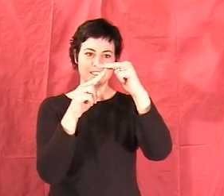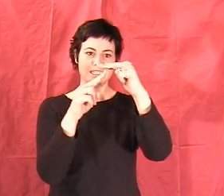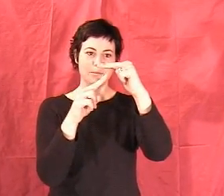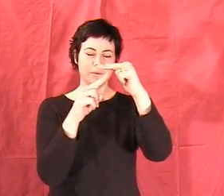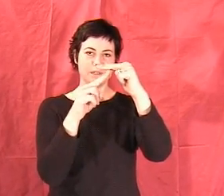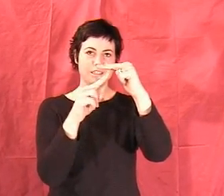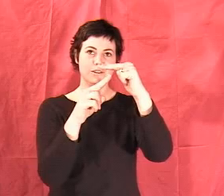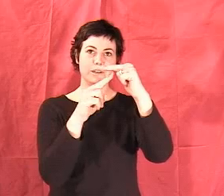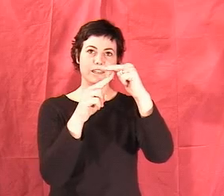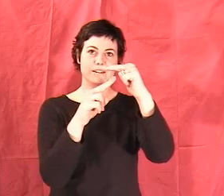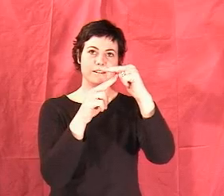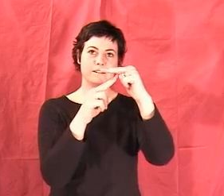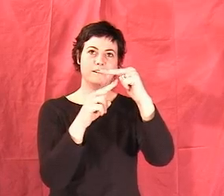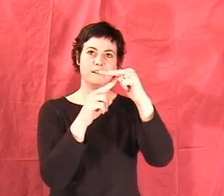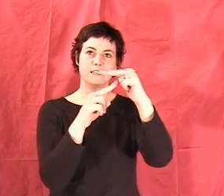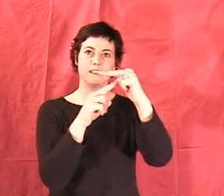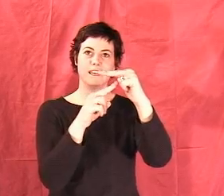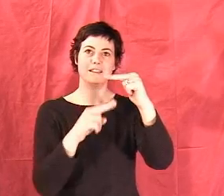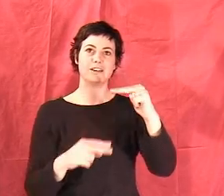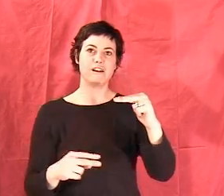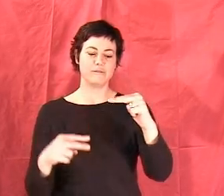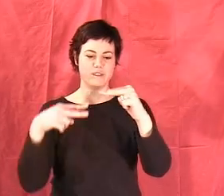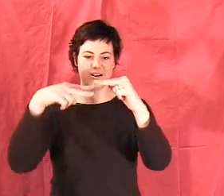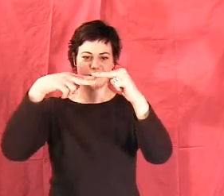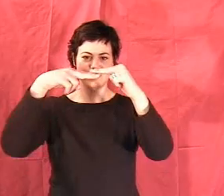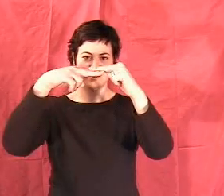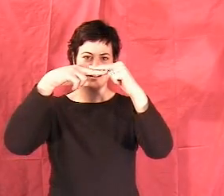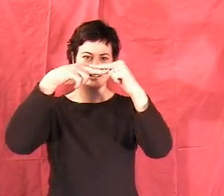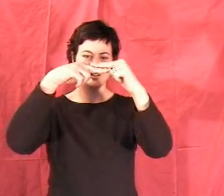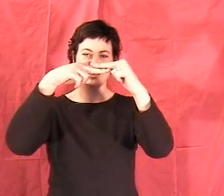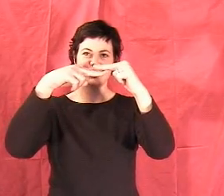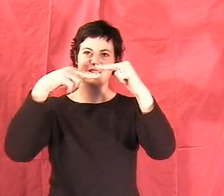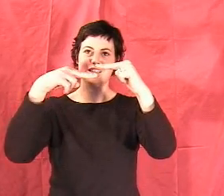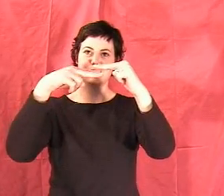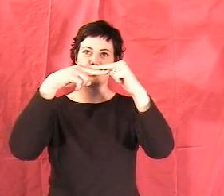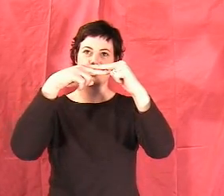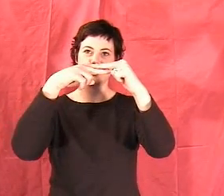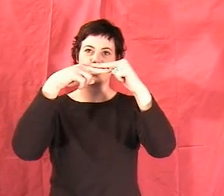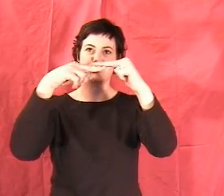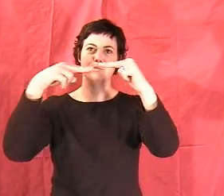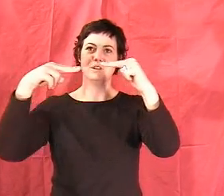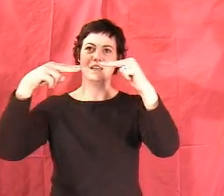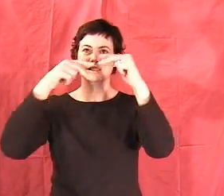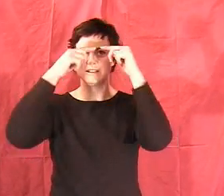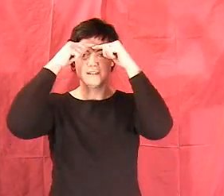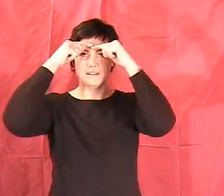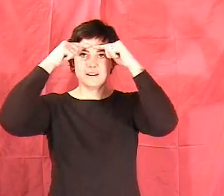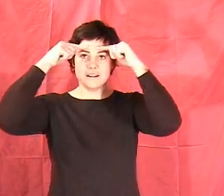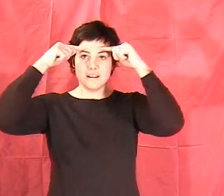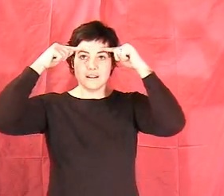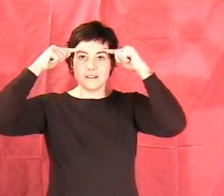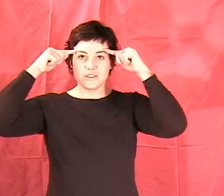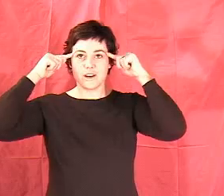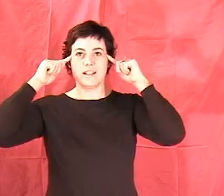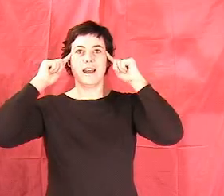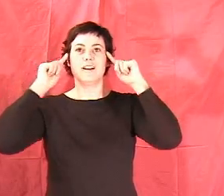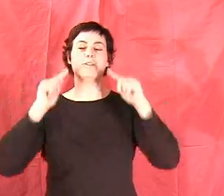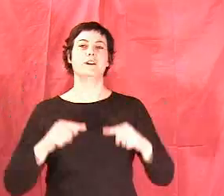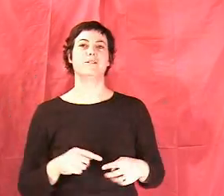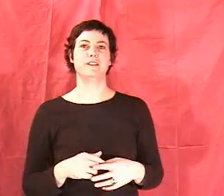tip into it to get the ends off so that you don't end up with a sharp, blunt, straight line all the way around